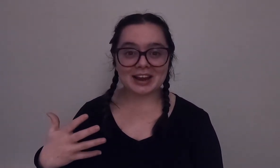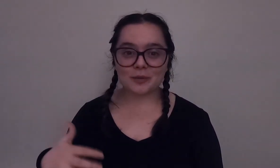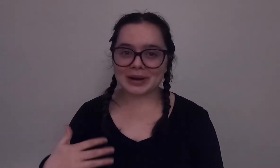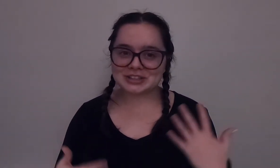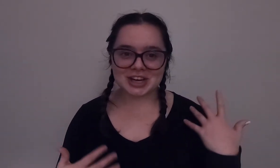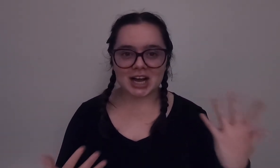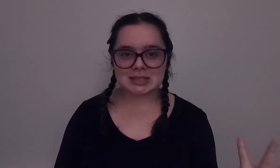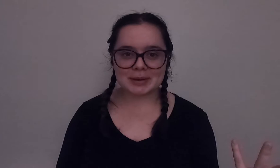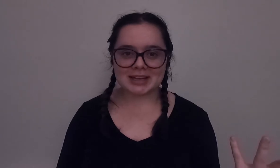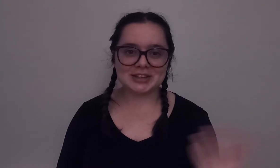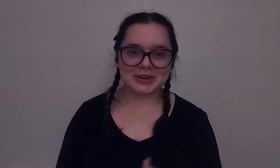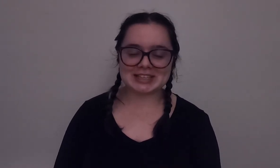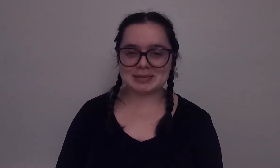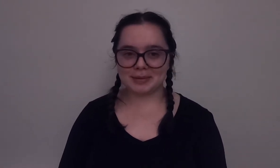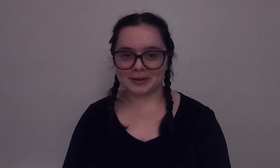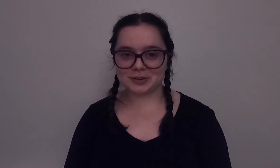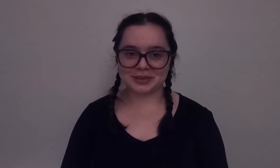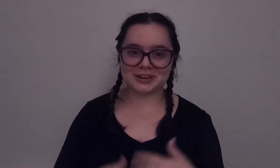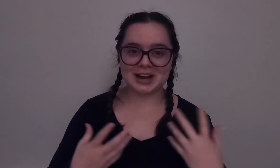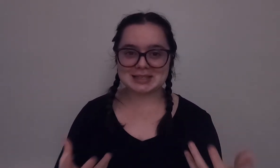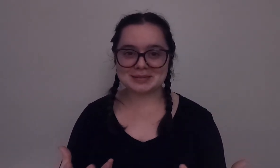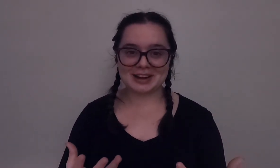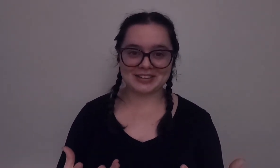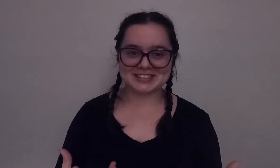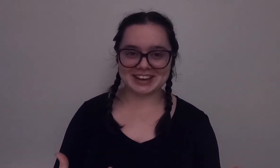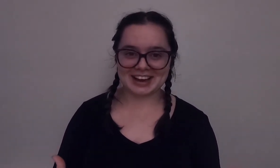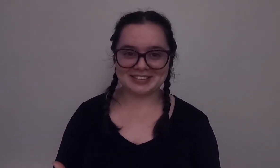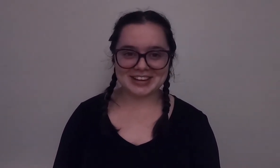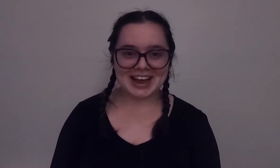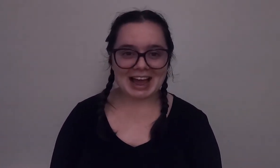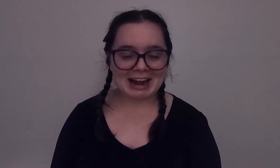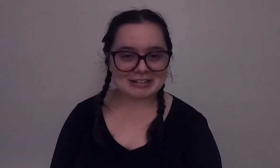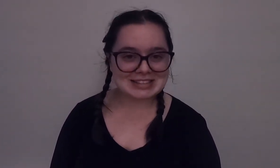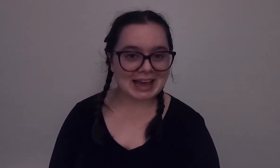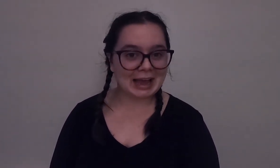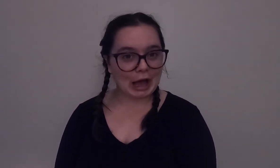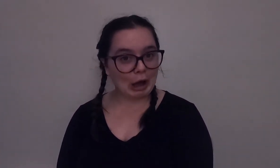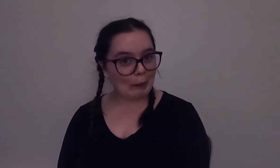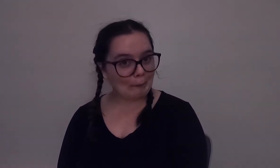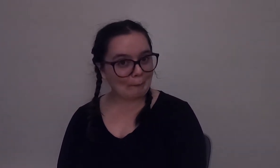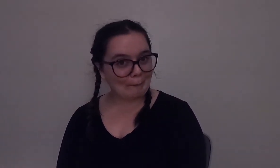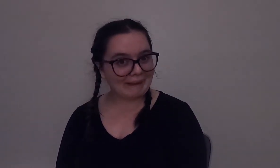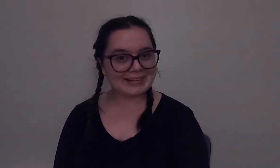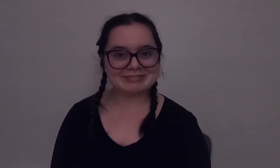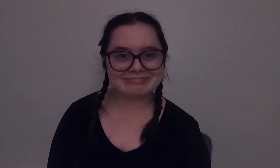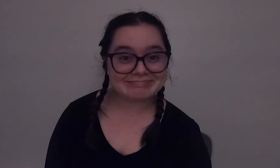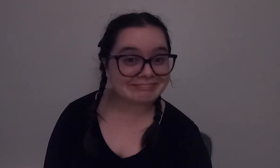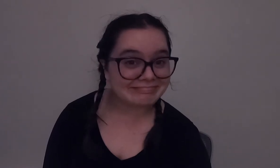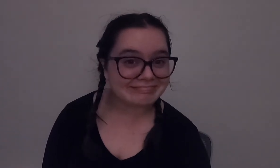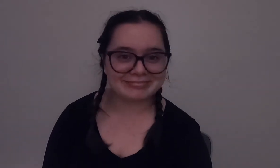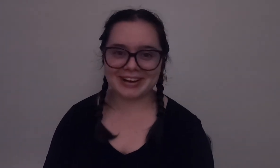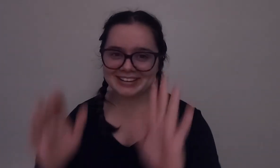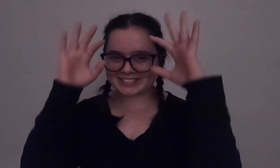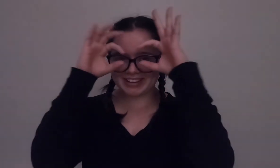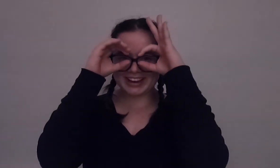where's your husband you get to be partnered with your husband on this dive and I was like oh where's my